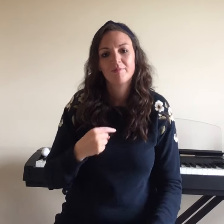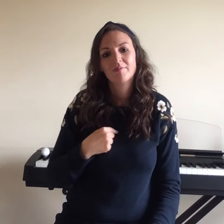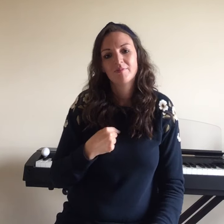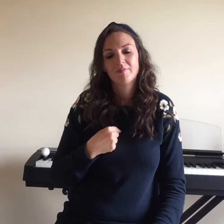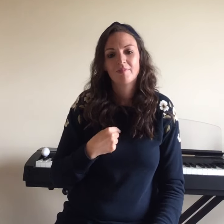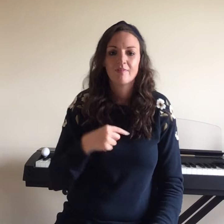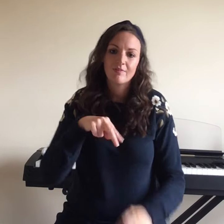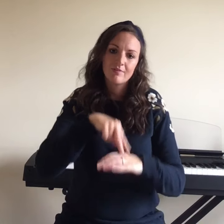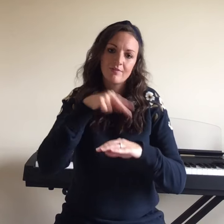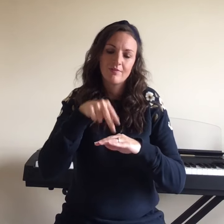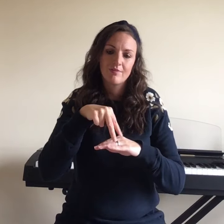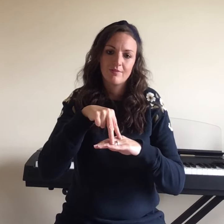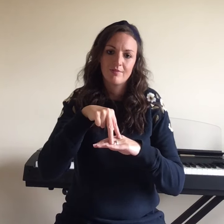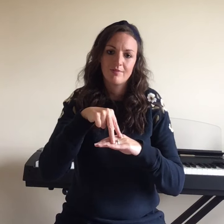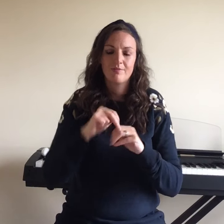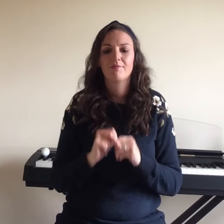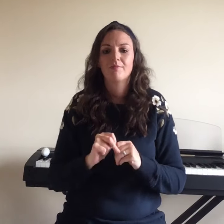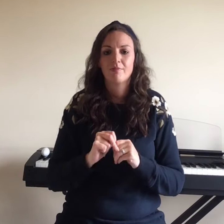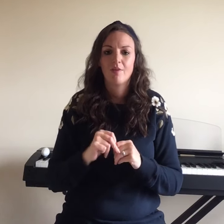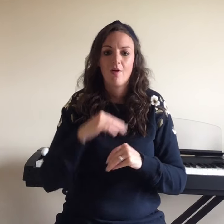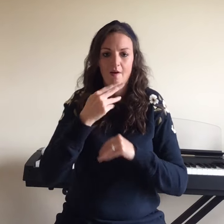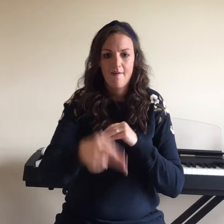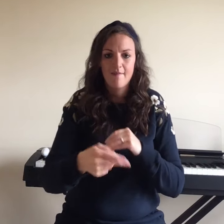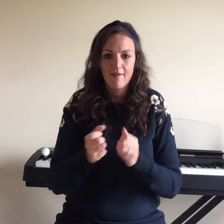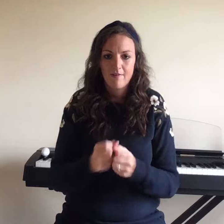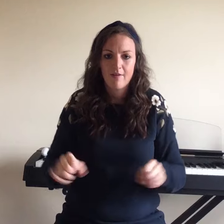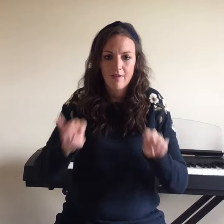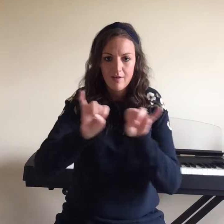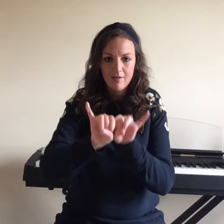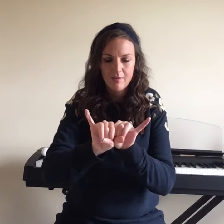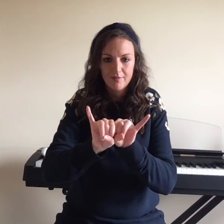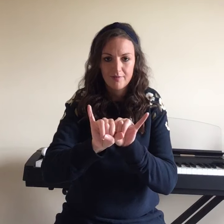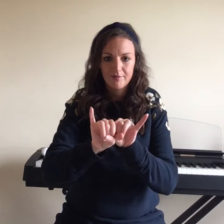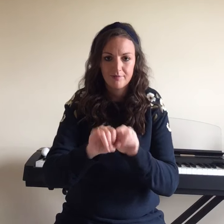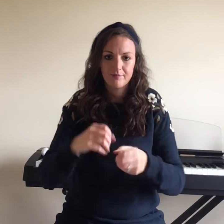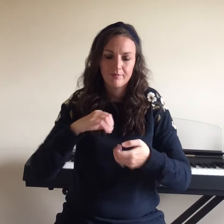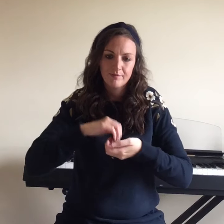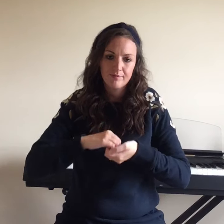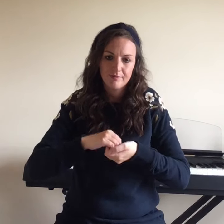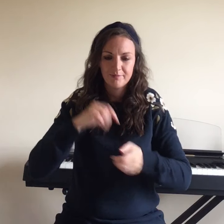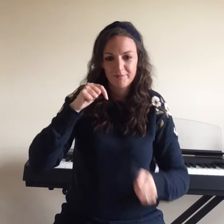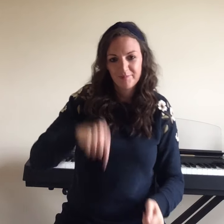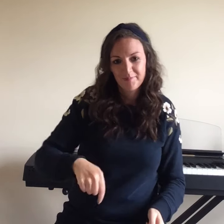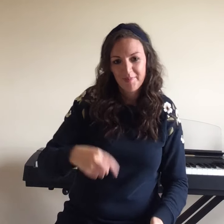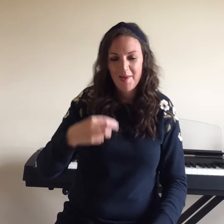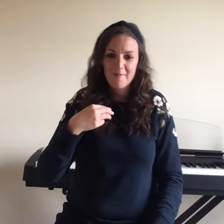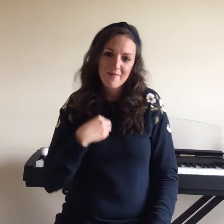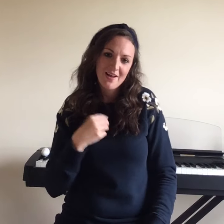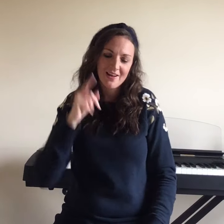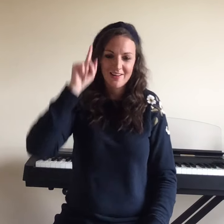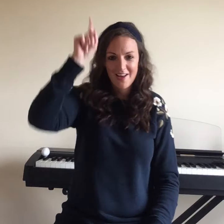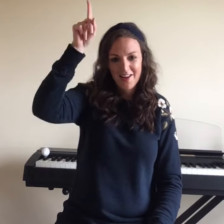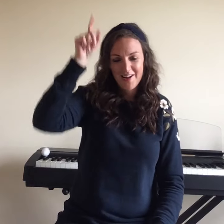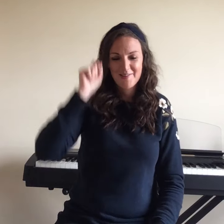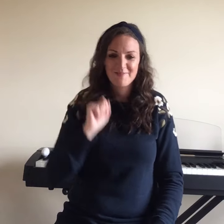I sleep for nothing. So I fell for everything. You held me down but I got up.